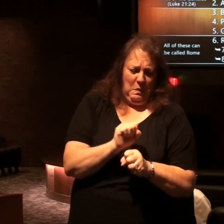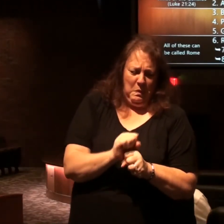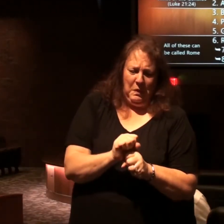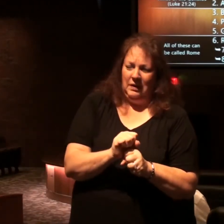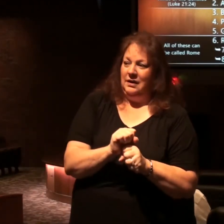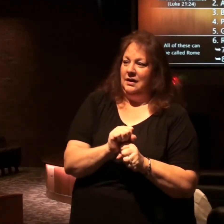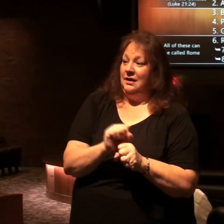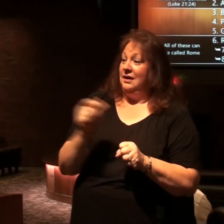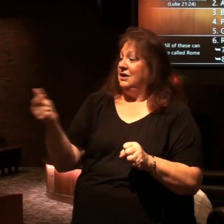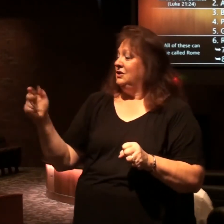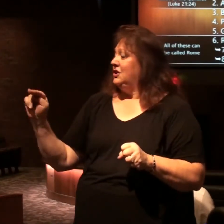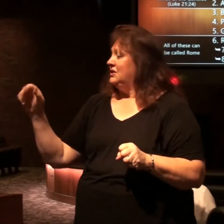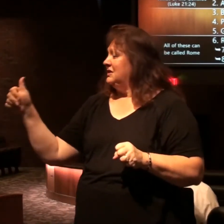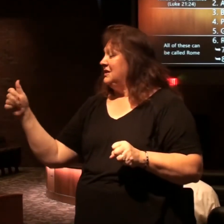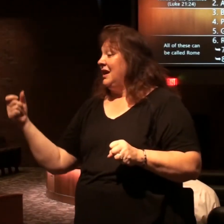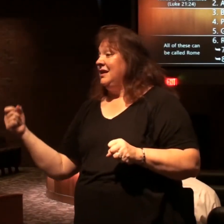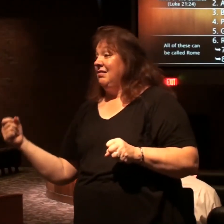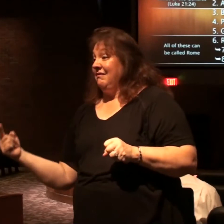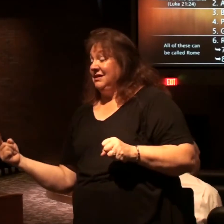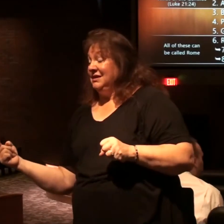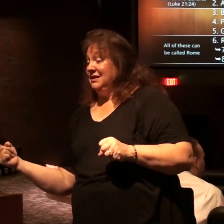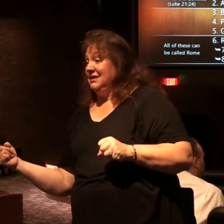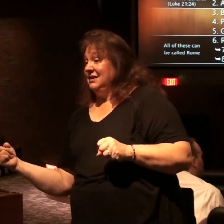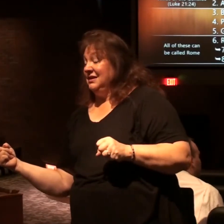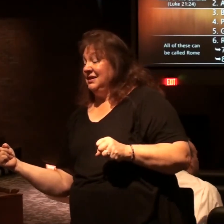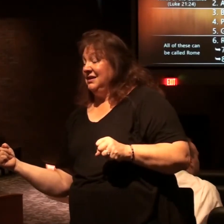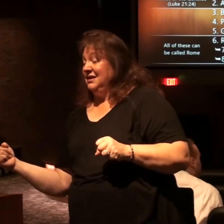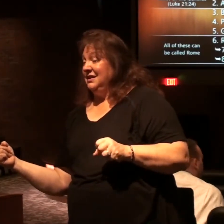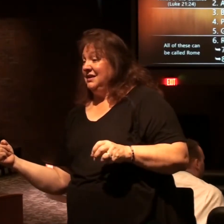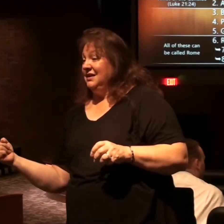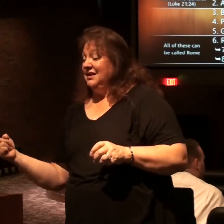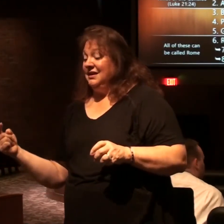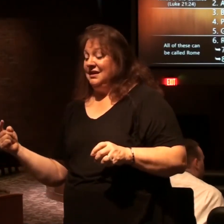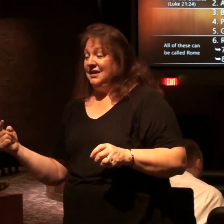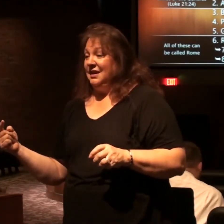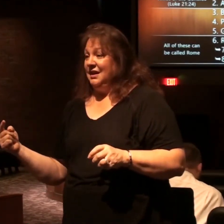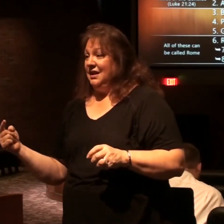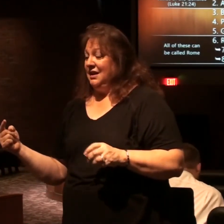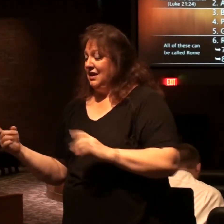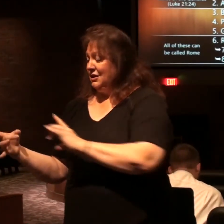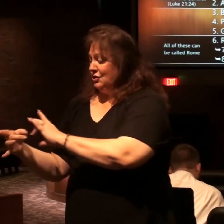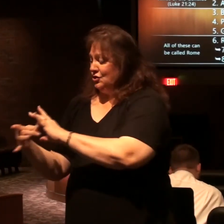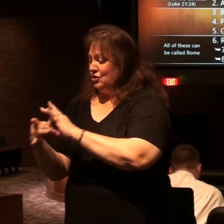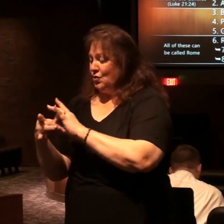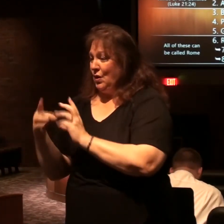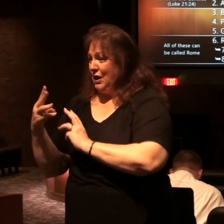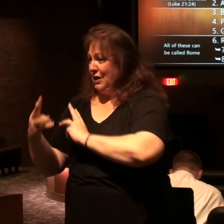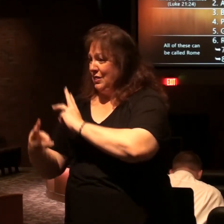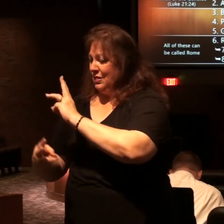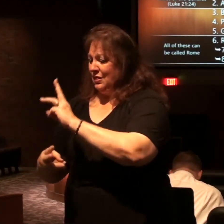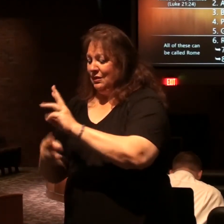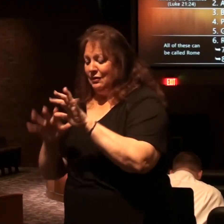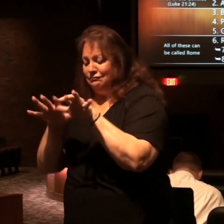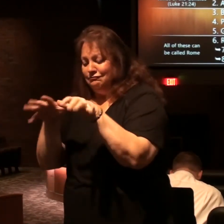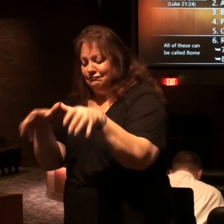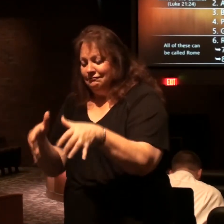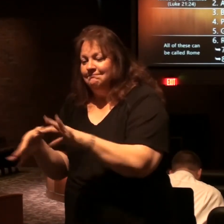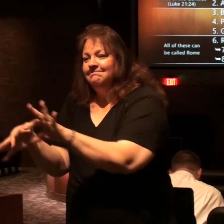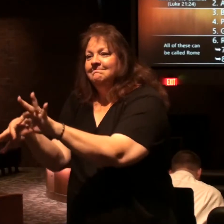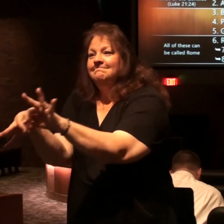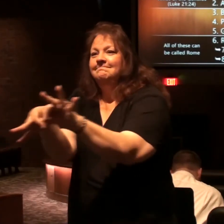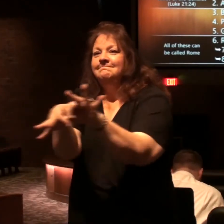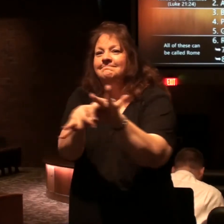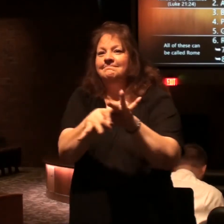to Genesis chapter 10 and 11 and joining the world together in one united people